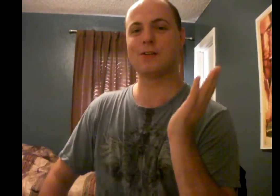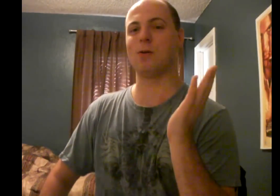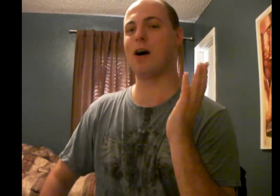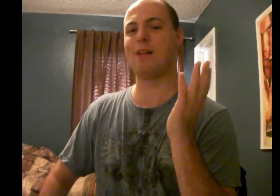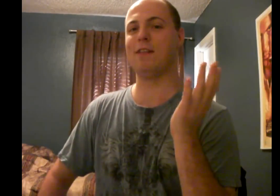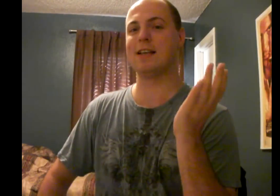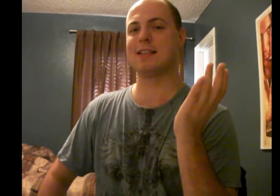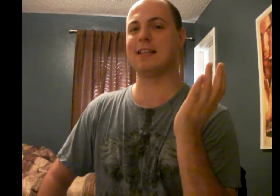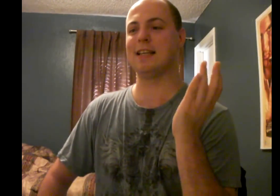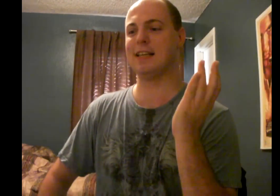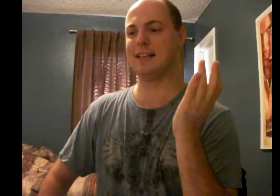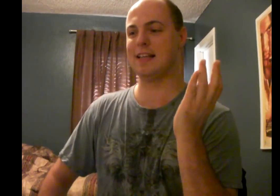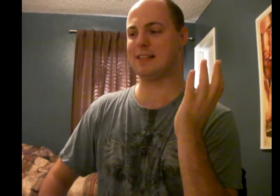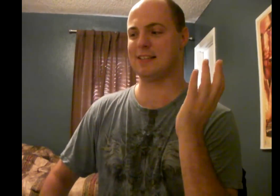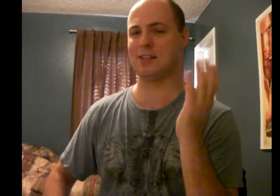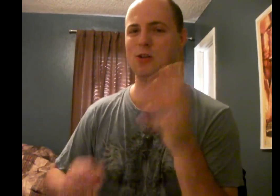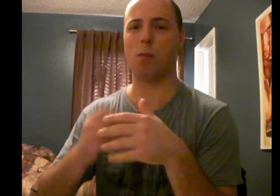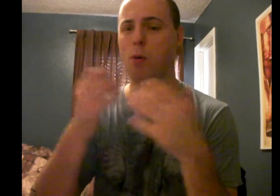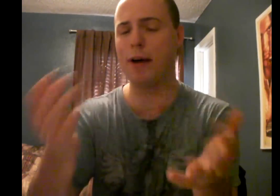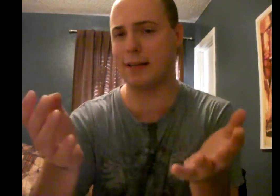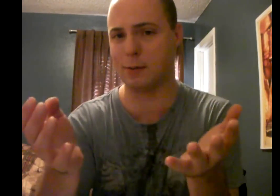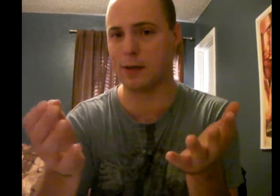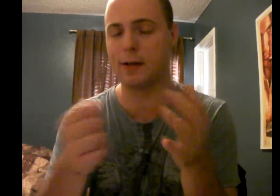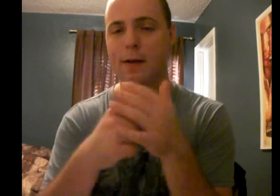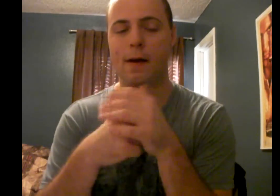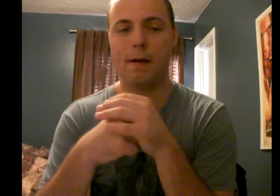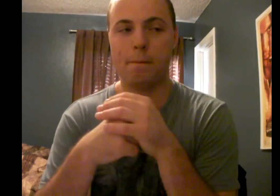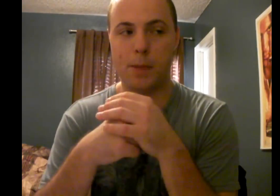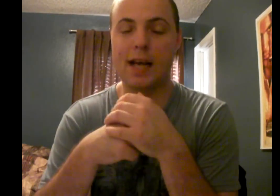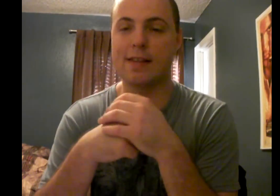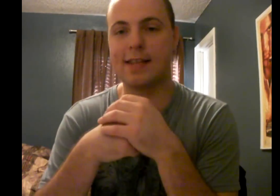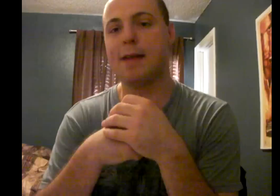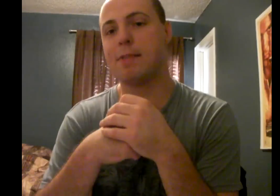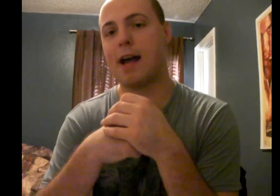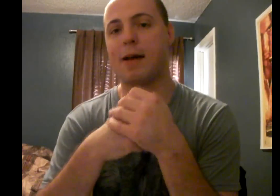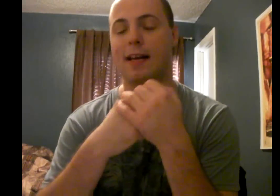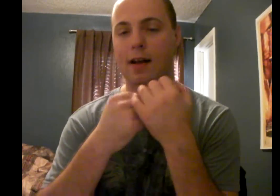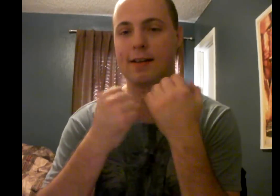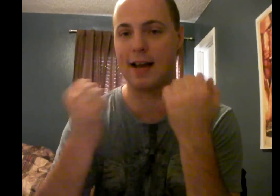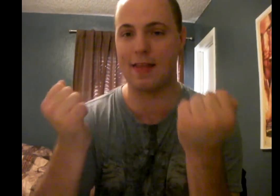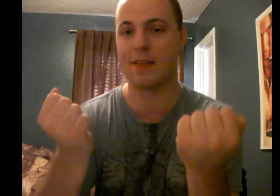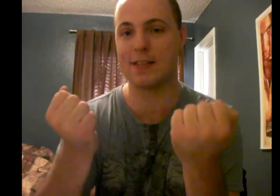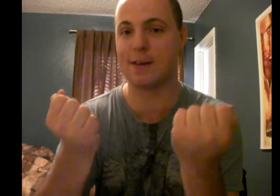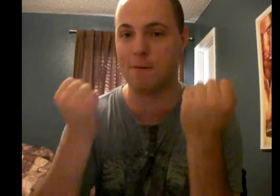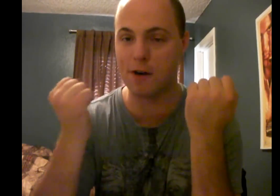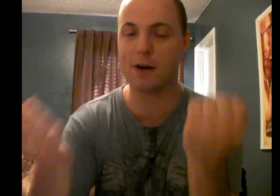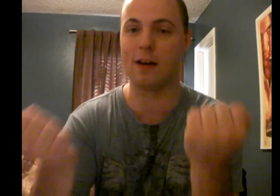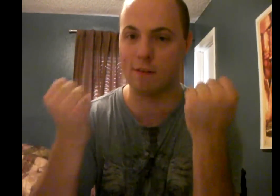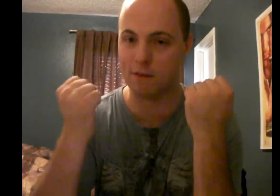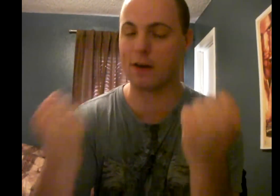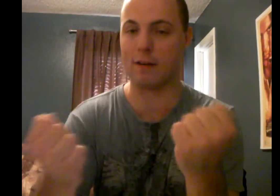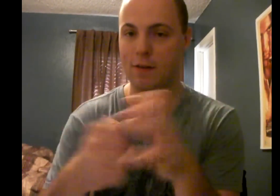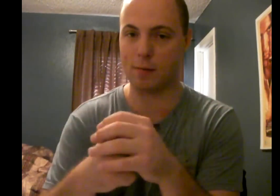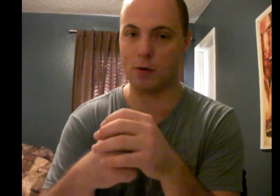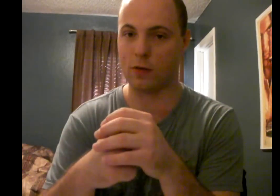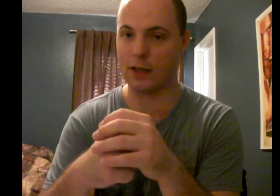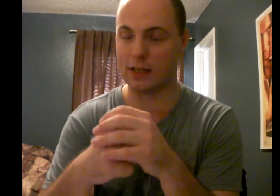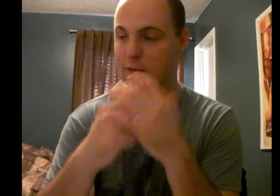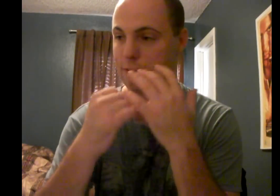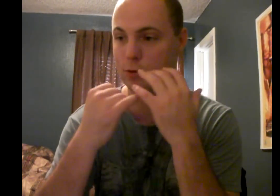So obviously, it's just... There's no point to it. But at the same time, I cannot deny that this is a very, very fun movie. It's